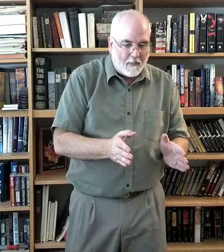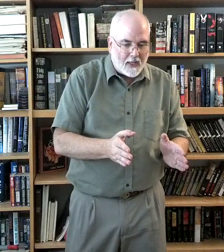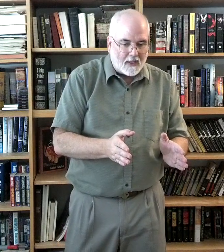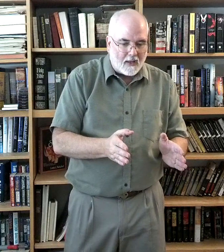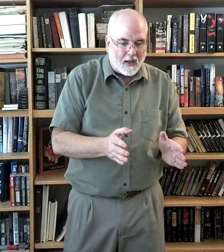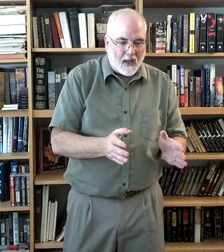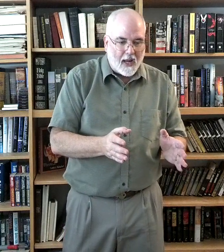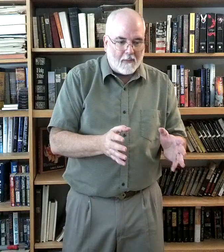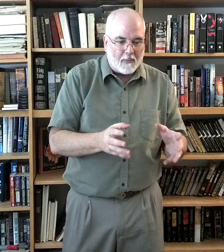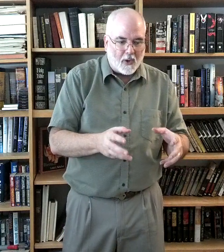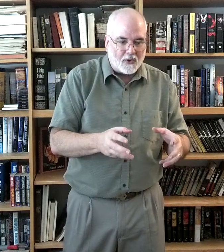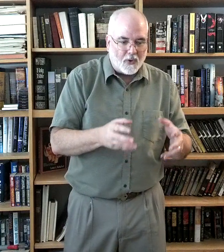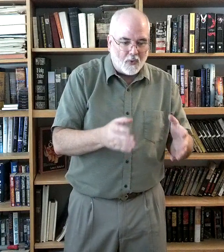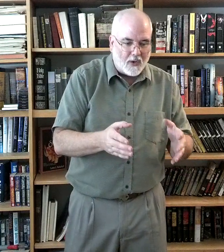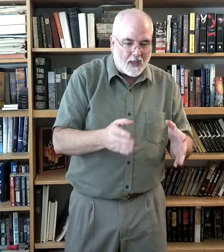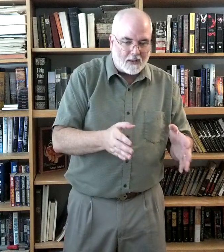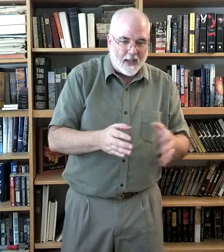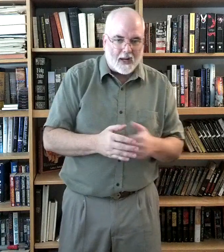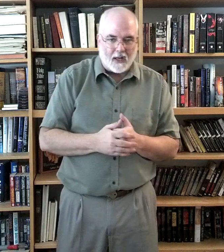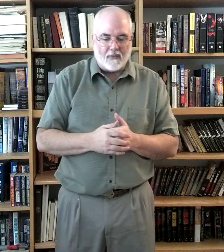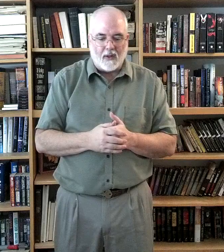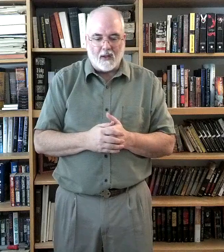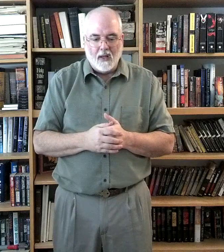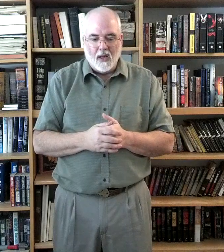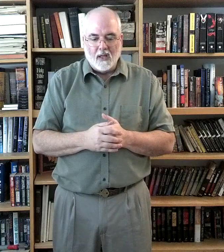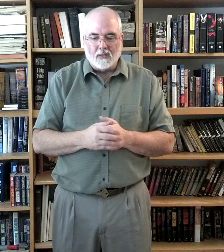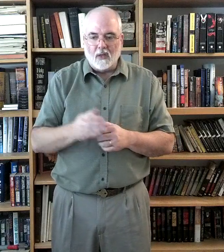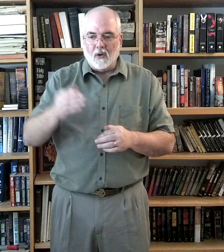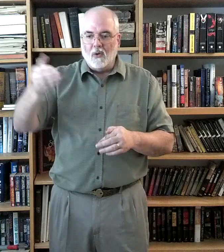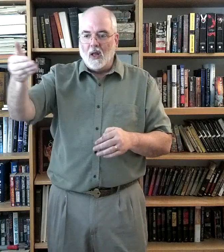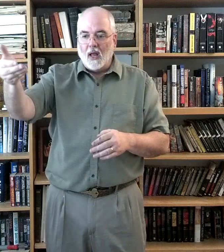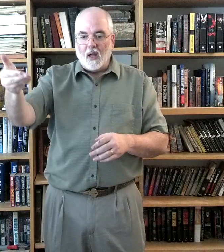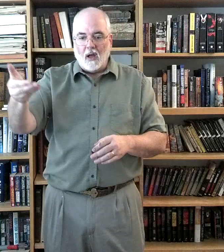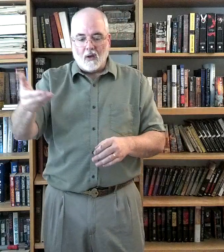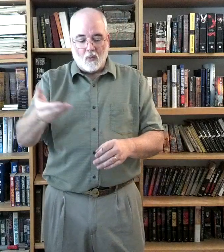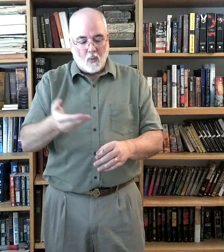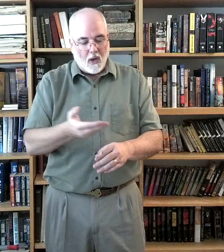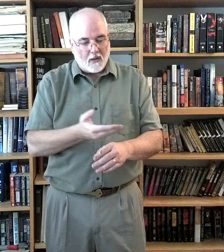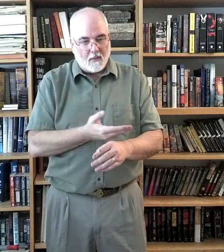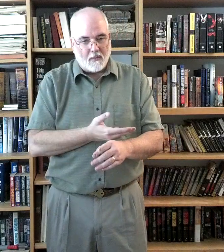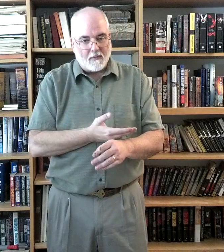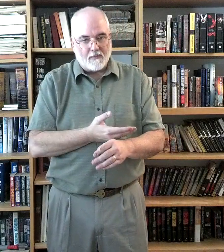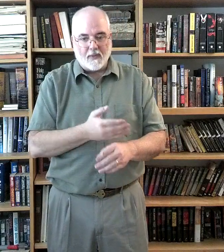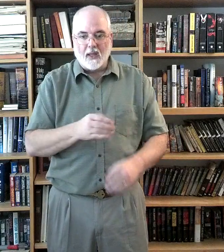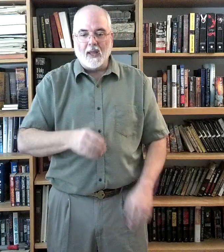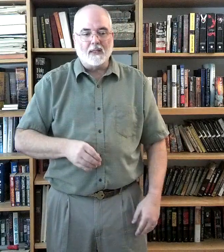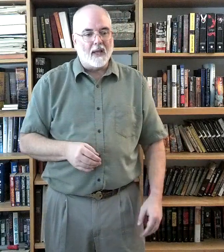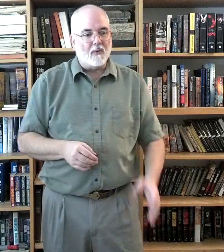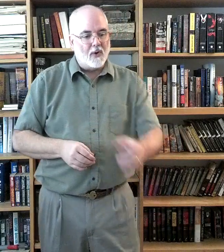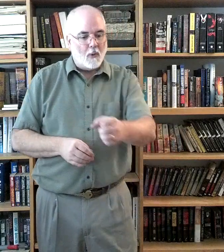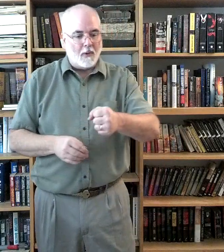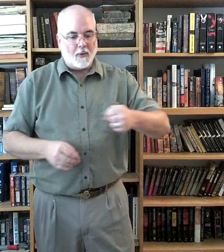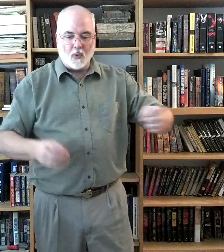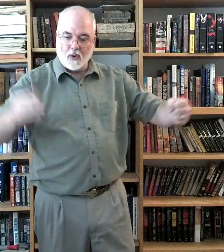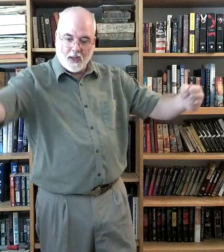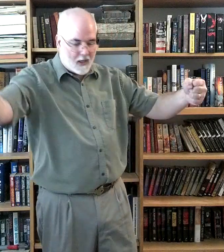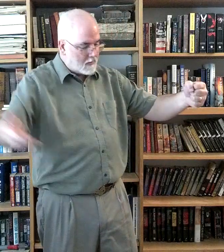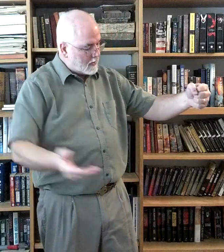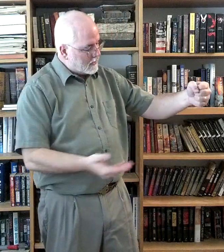makes it a person who does that kind of thing. So, welcome. It's like when you open up the door and say, come on